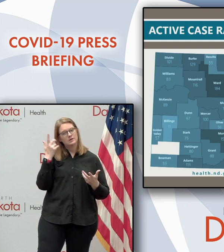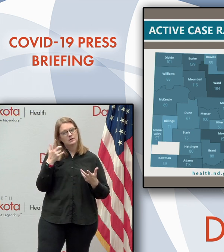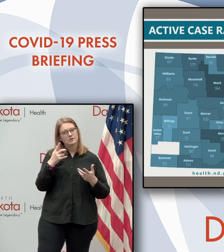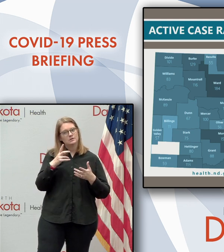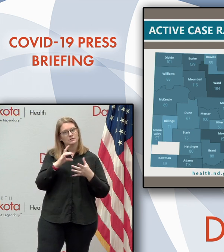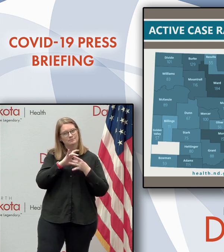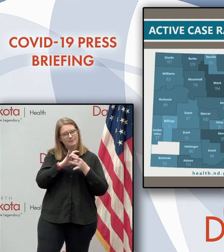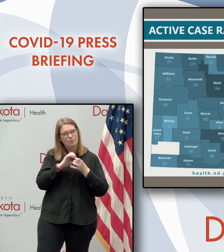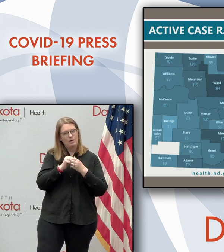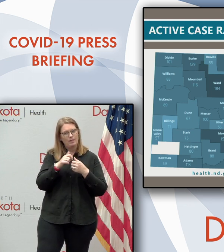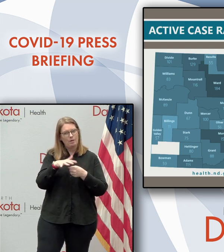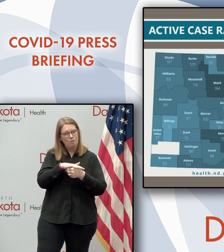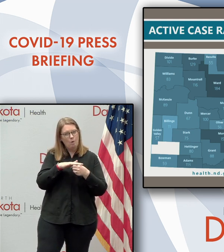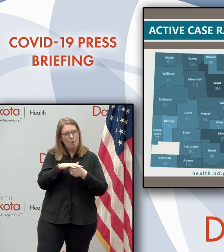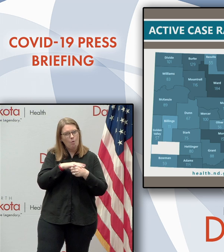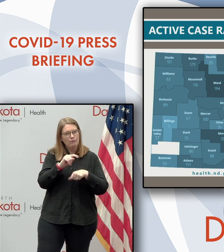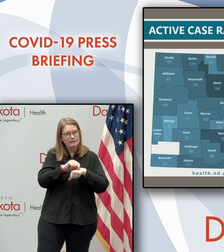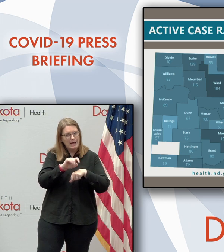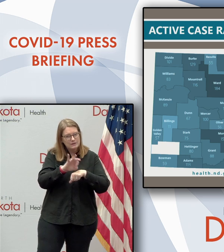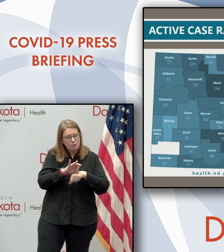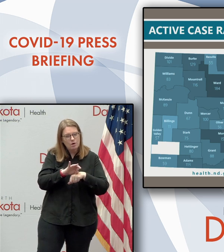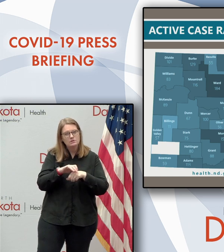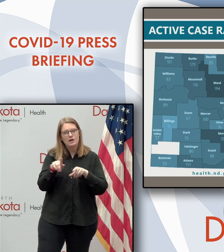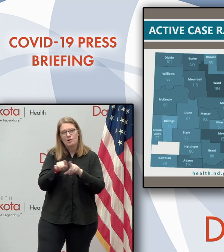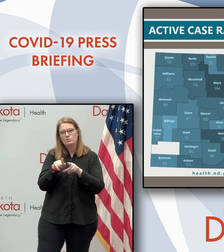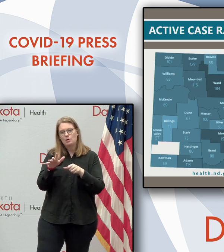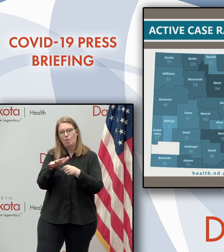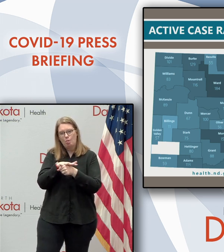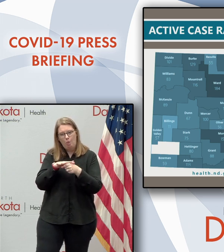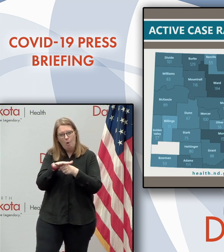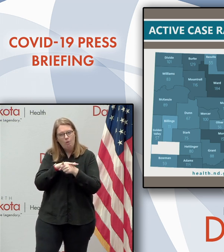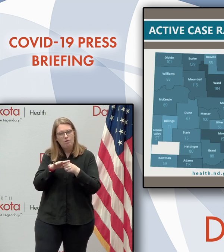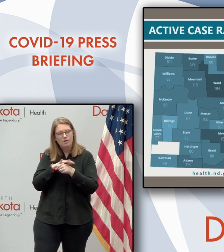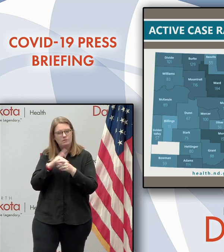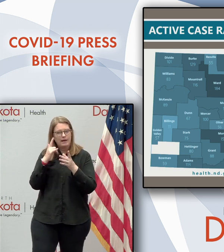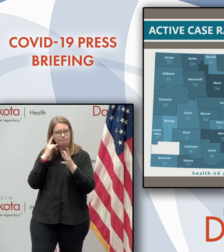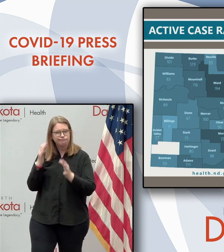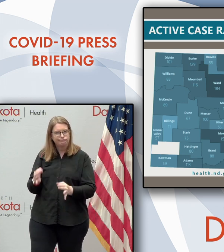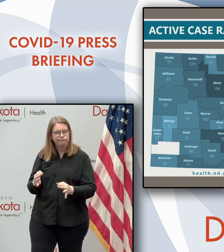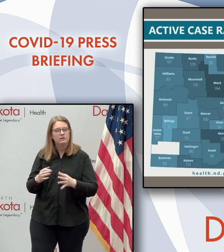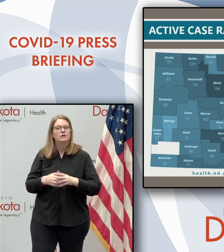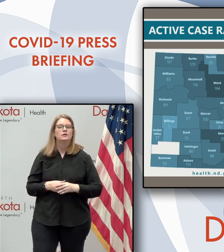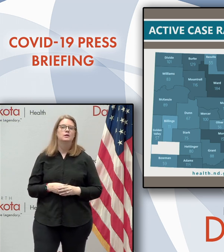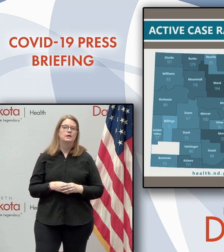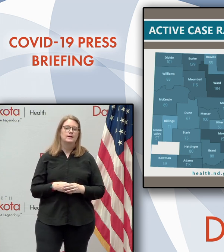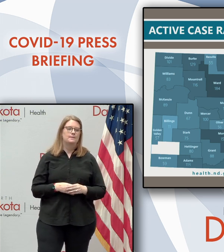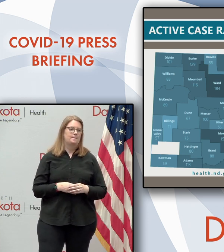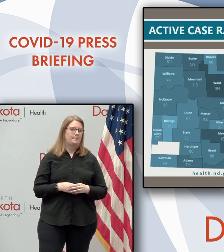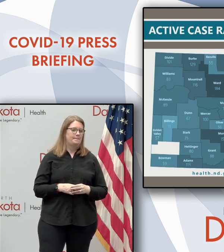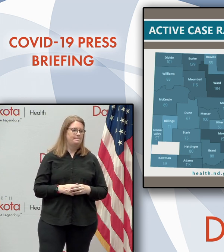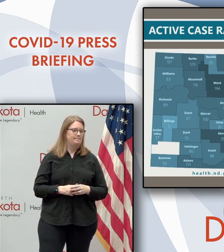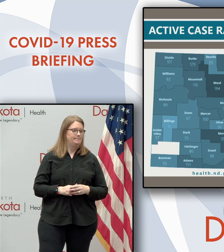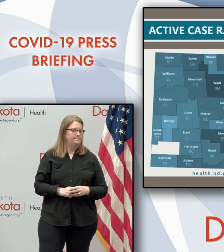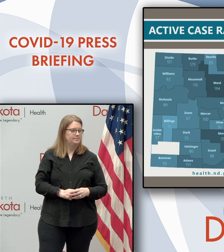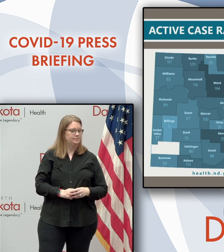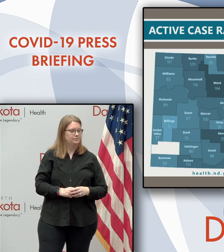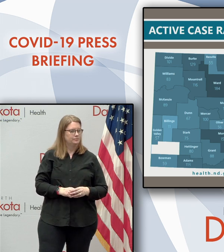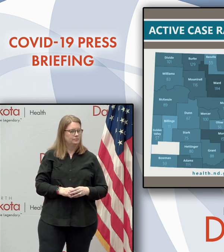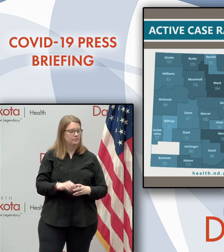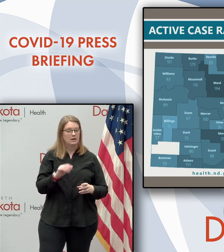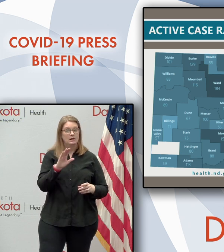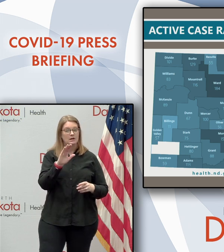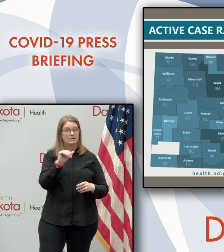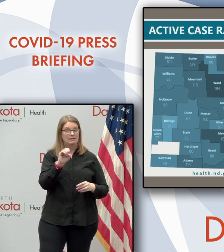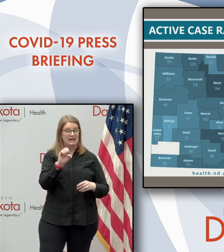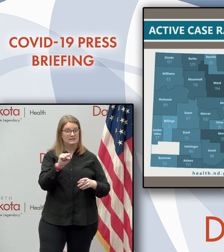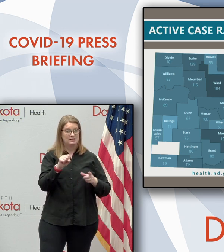local task force and local, local initiatives. But again, we do have, uh, we do have cases, uh, uh, occurring and